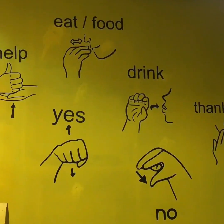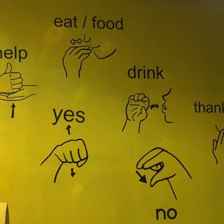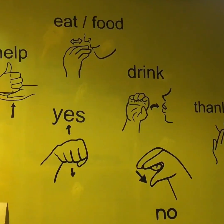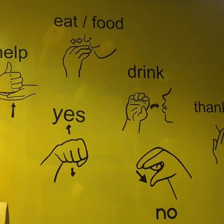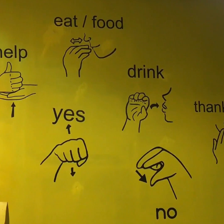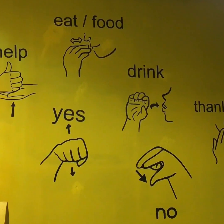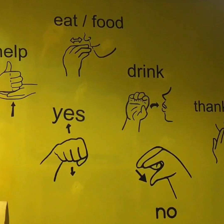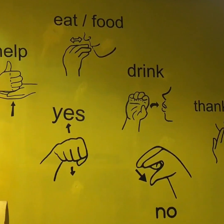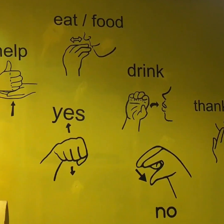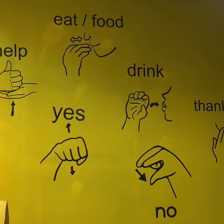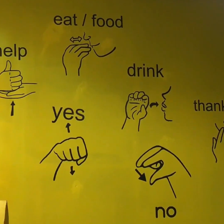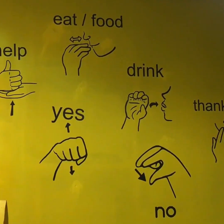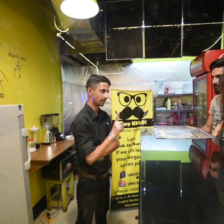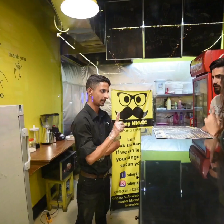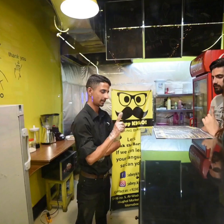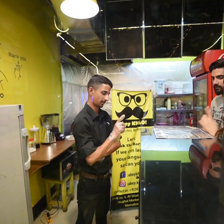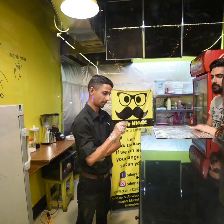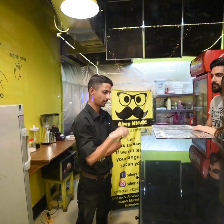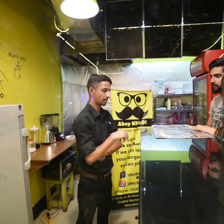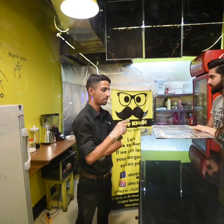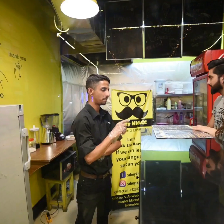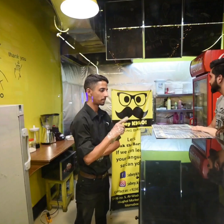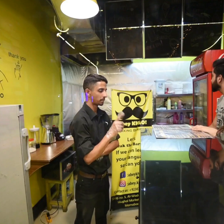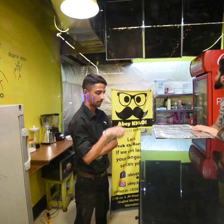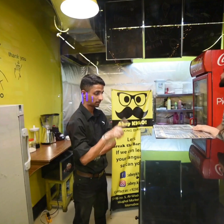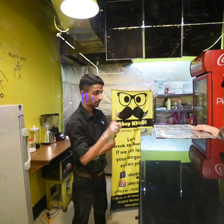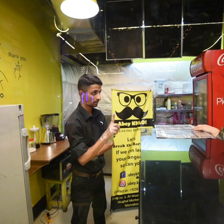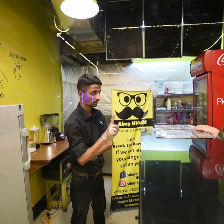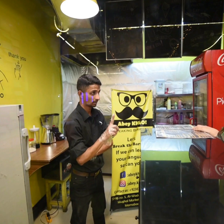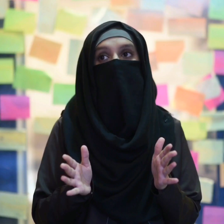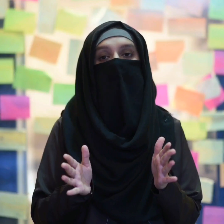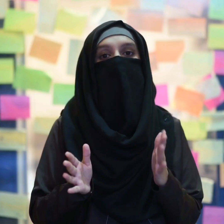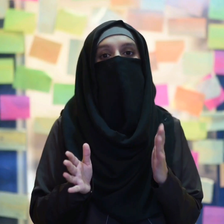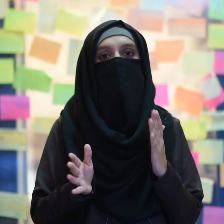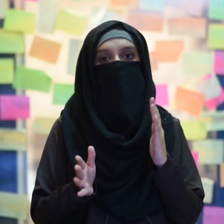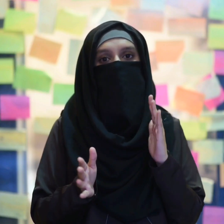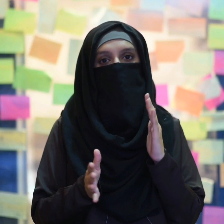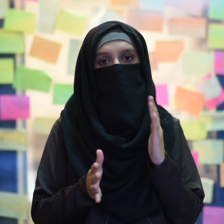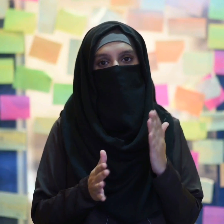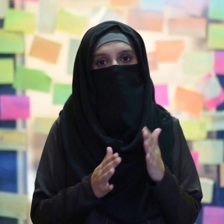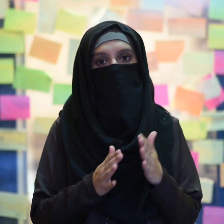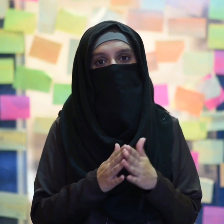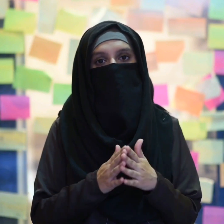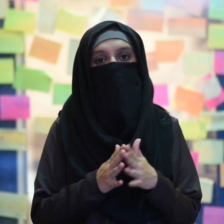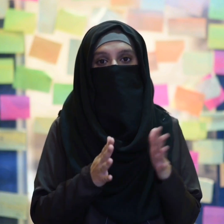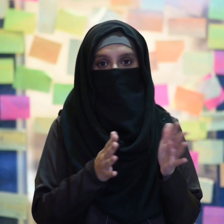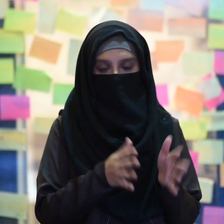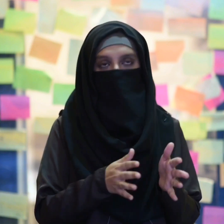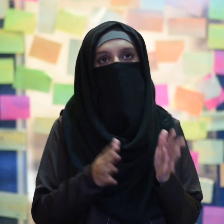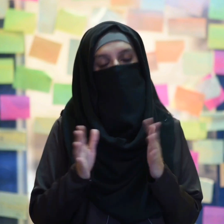want to hire deaf and hard of hearing community to take the communication barrier between them and the